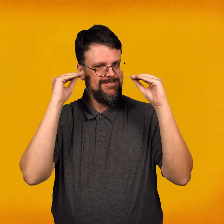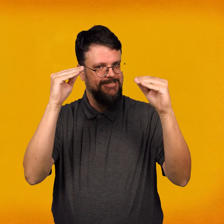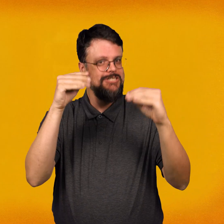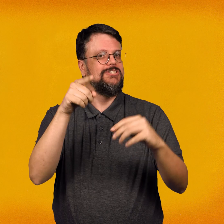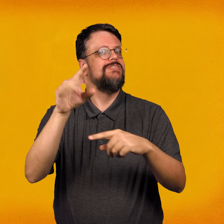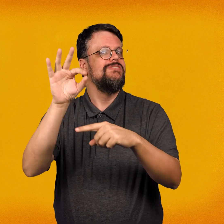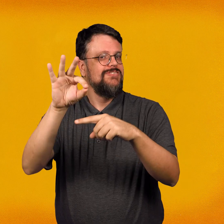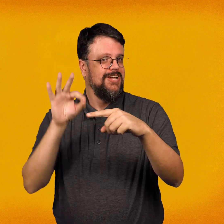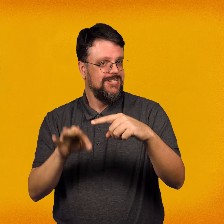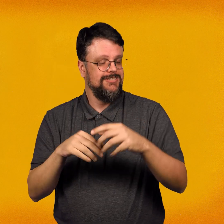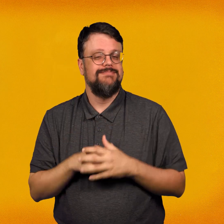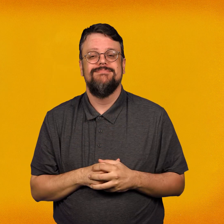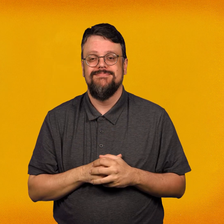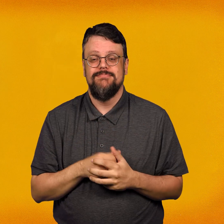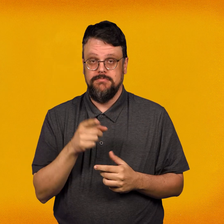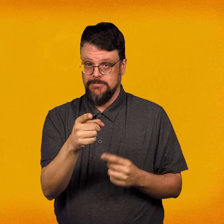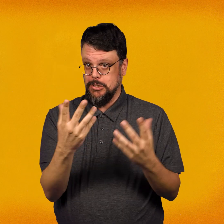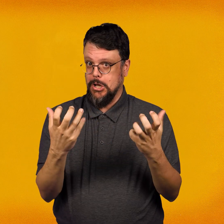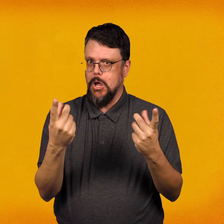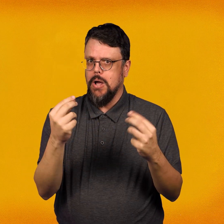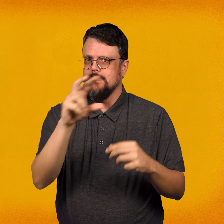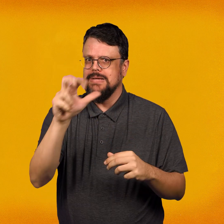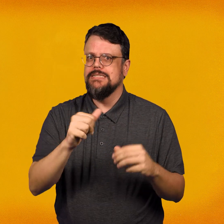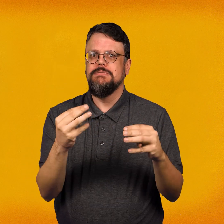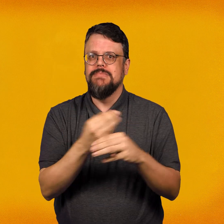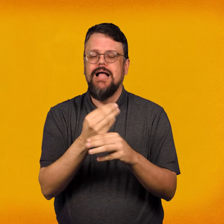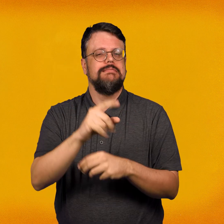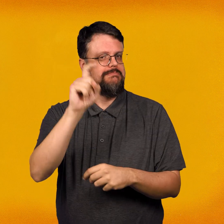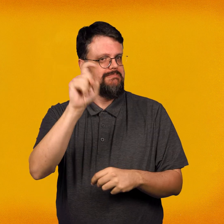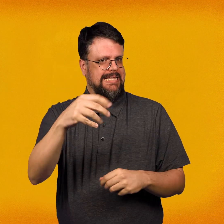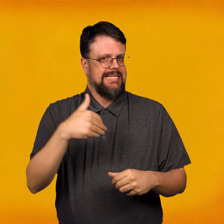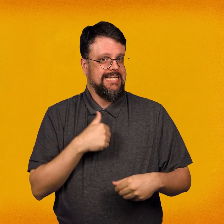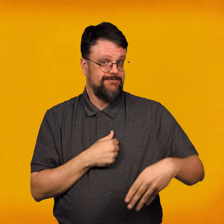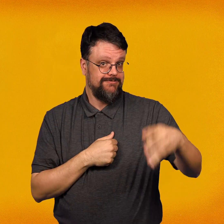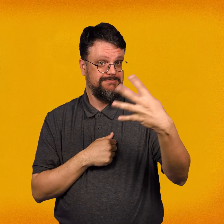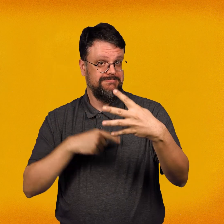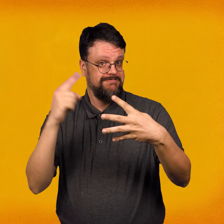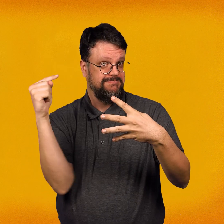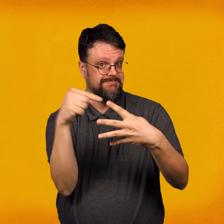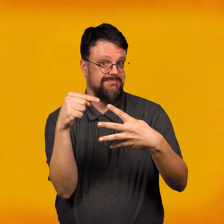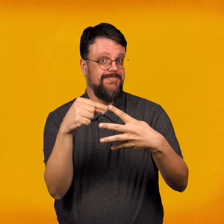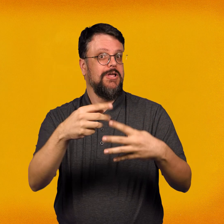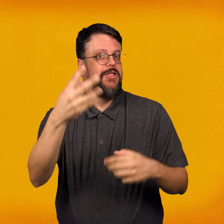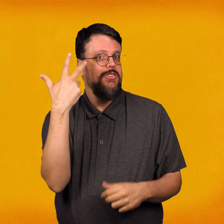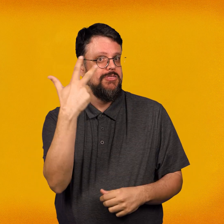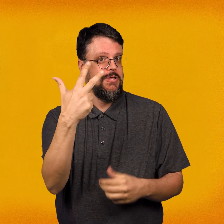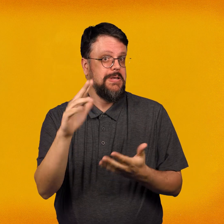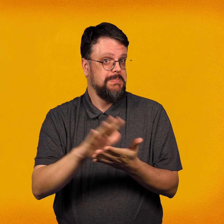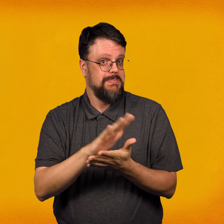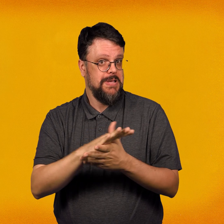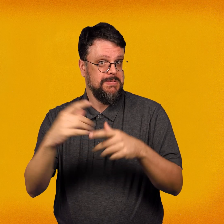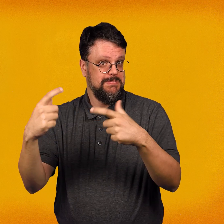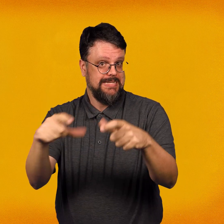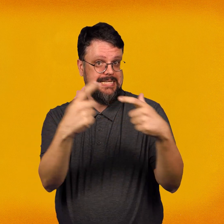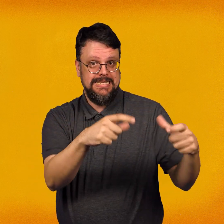It will teach you about fractions. To do pizza math, you will need three paper plates,